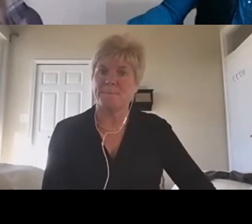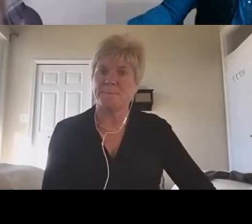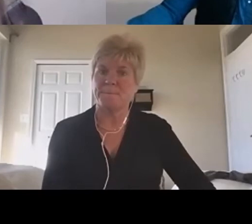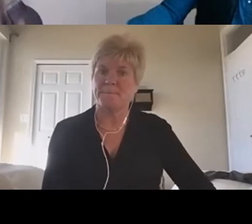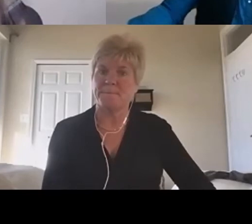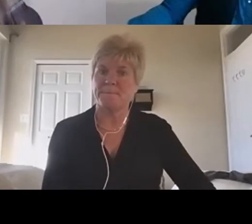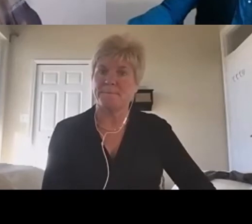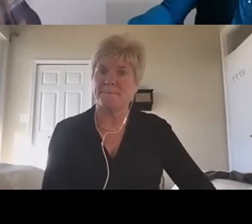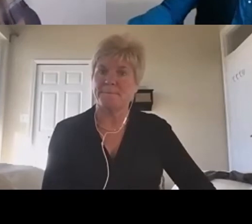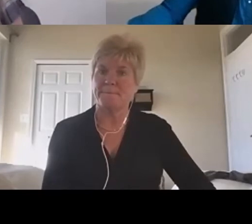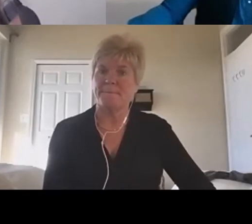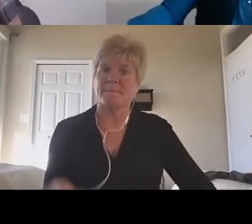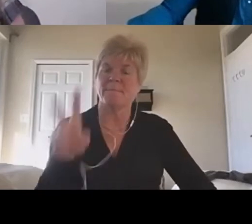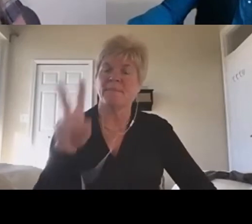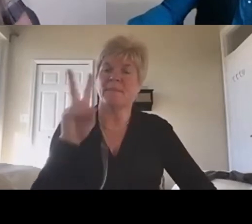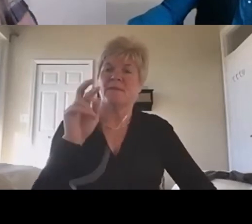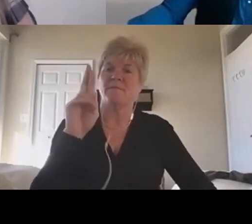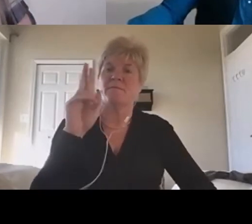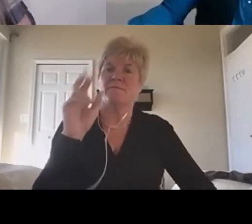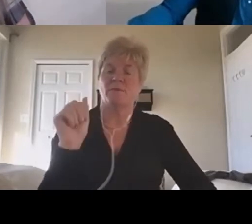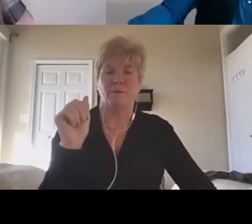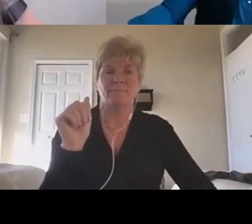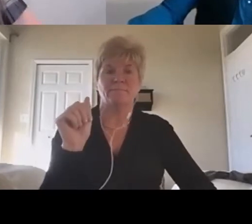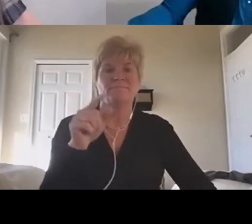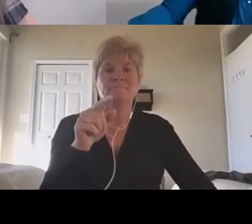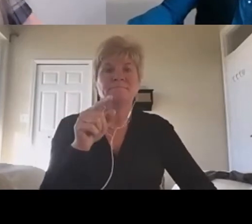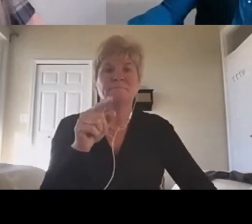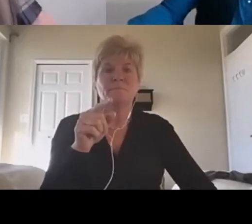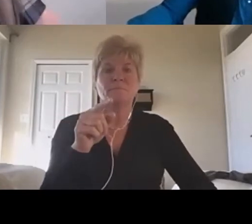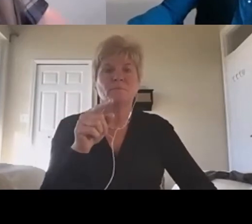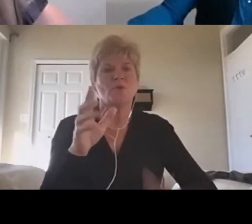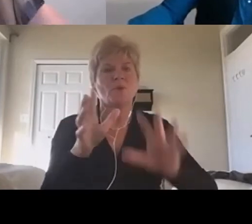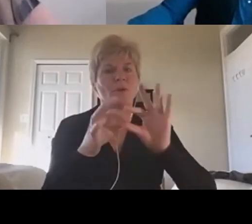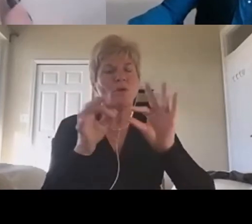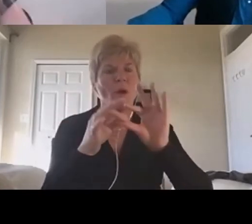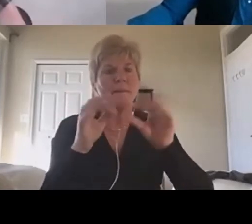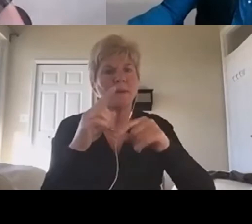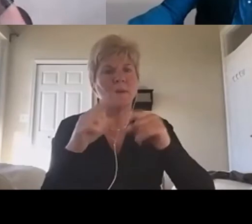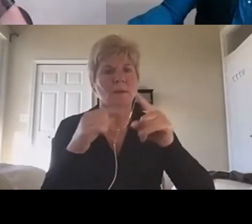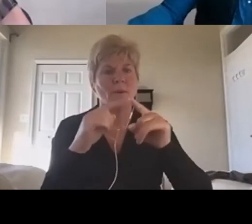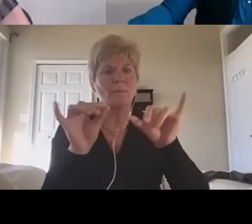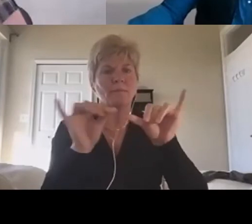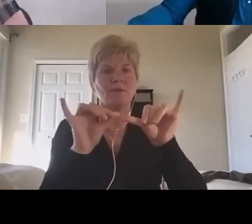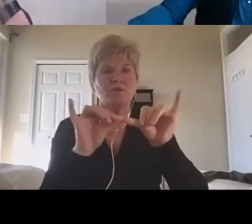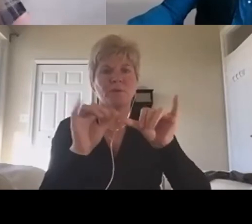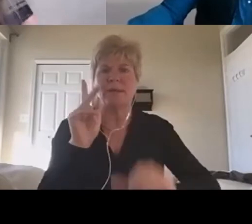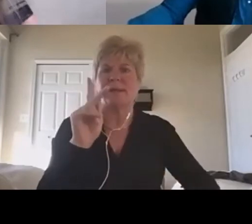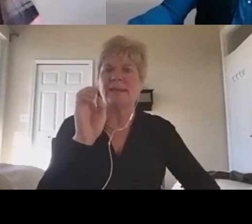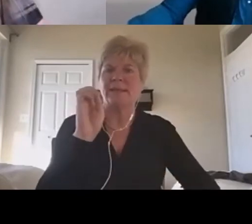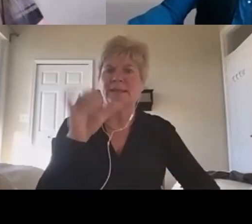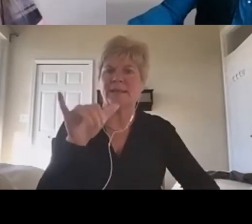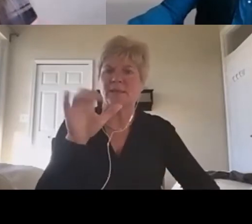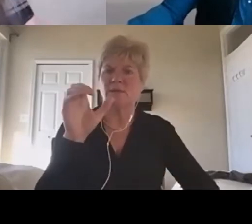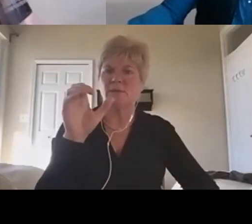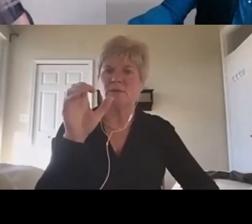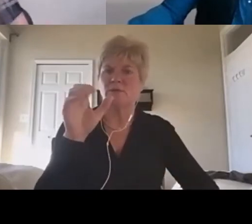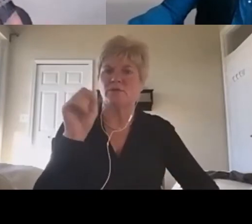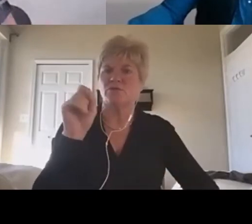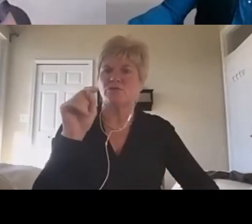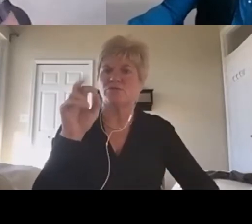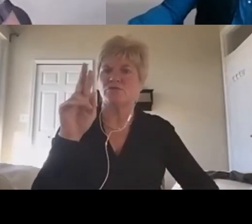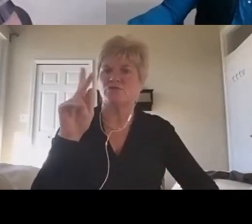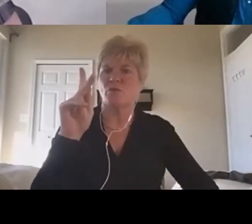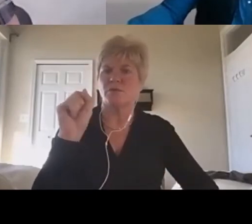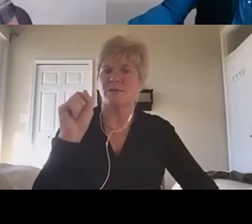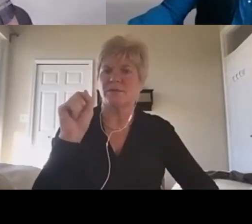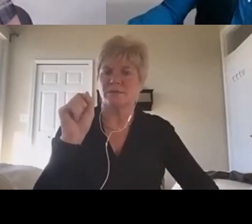And you also, I think, you had a comment around measurement of keystones. Did you want to talk about that? keystrokes, keystrokes.